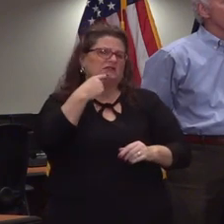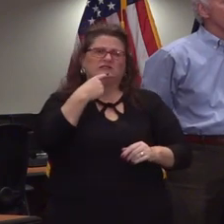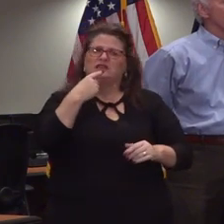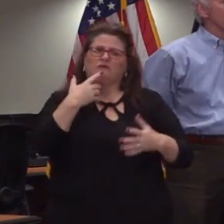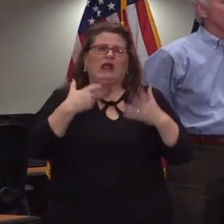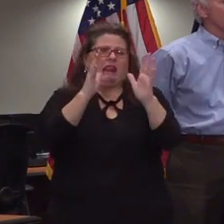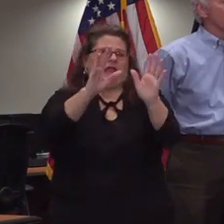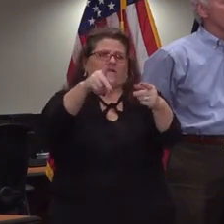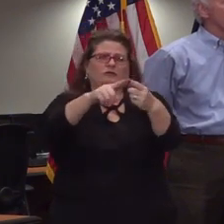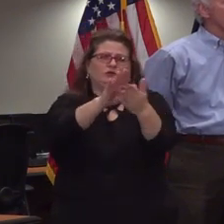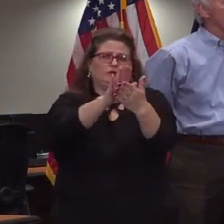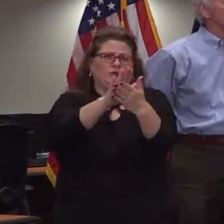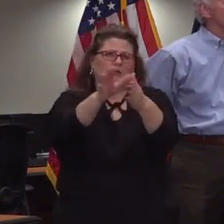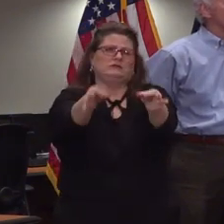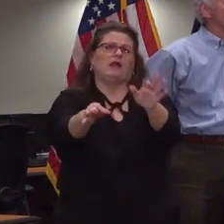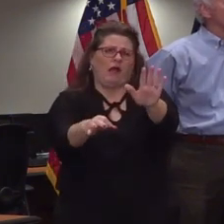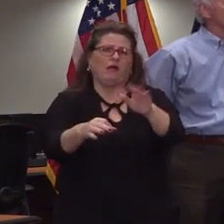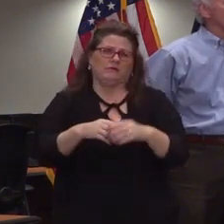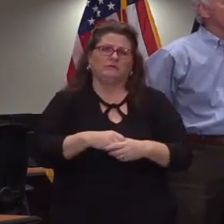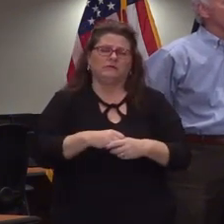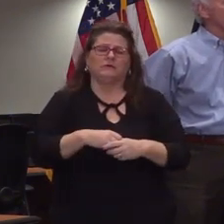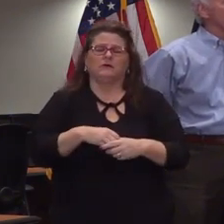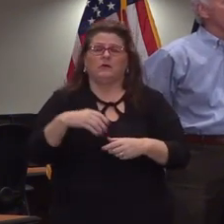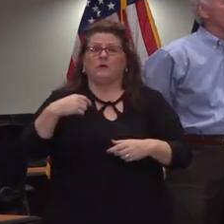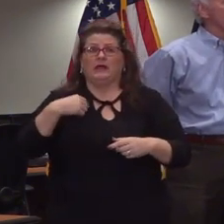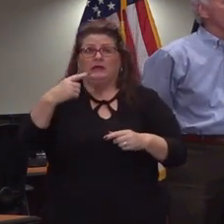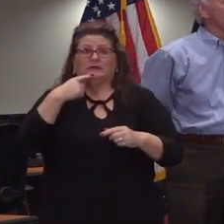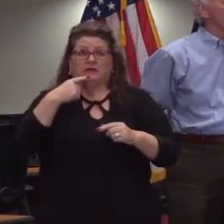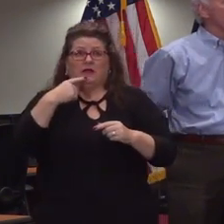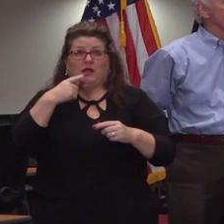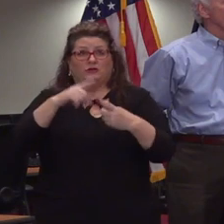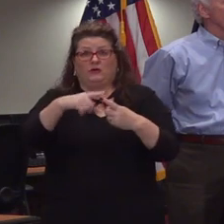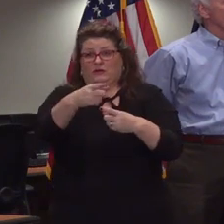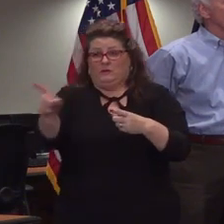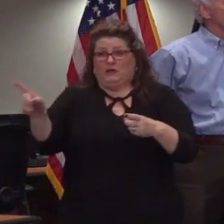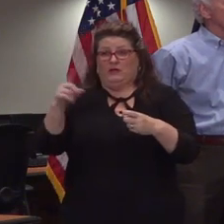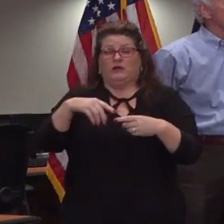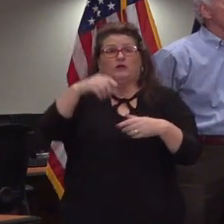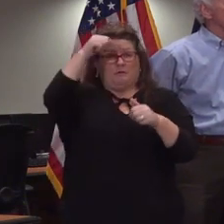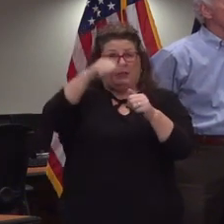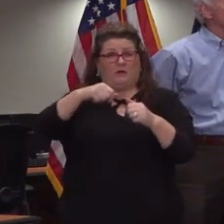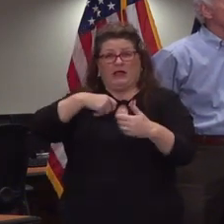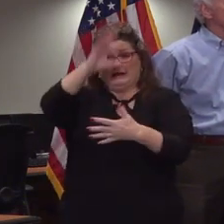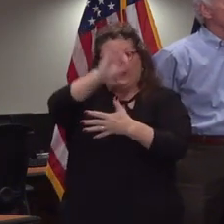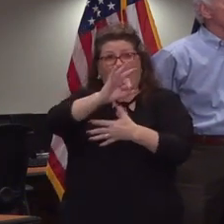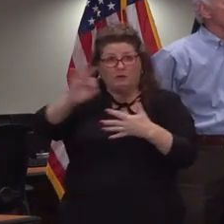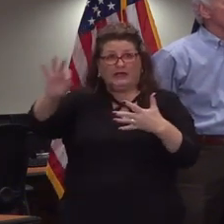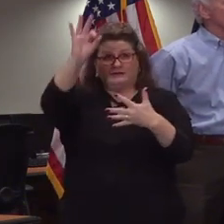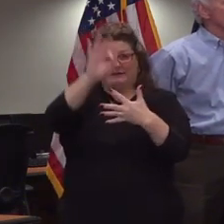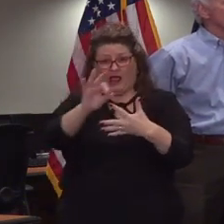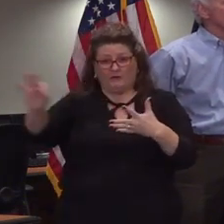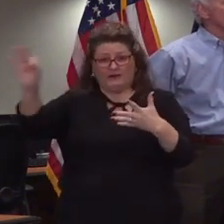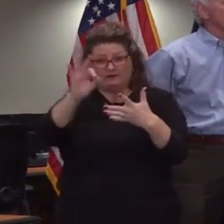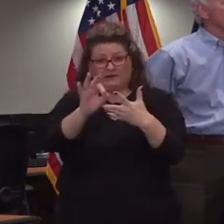local school district we have said though that instead of a third weeks third nine weeks grade and a fourth nine weeks grade that it